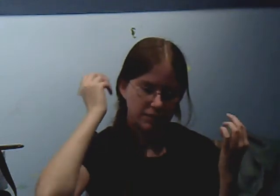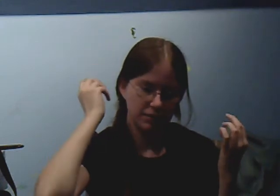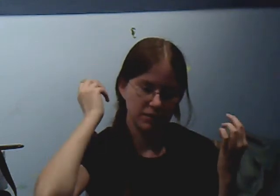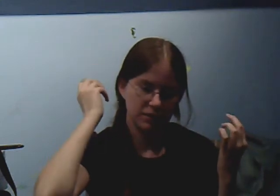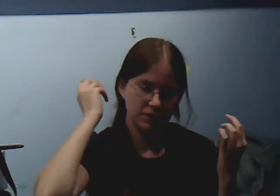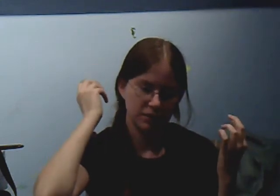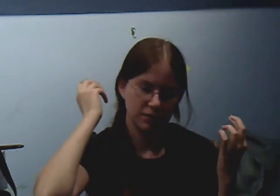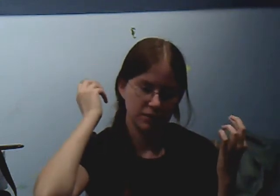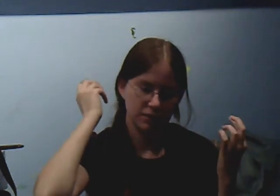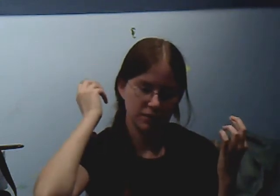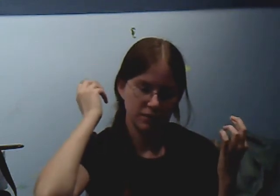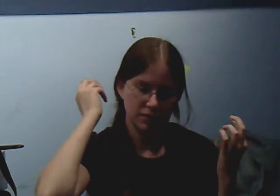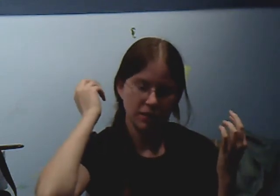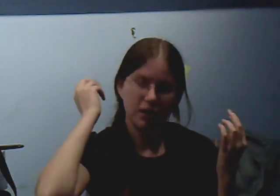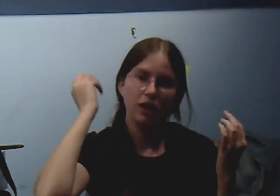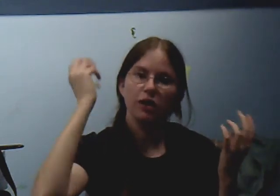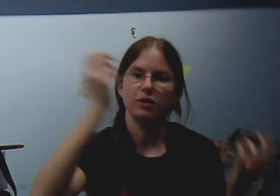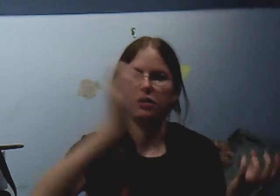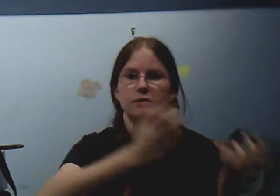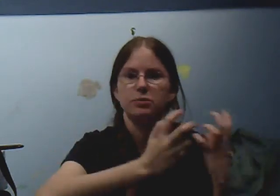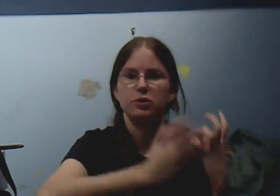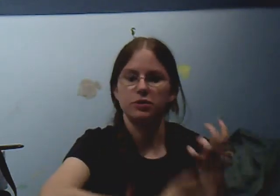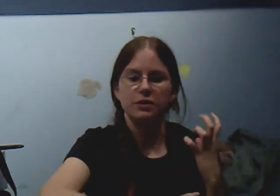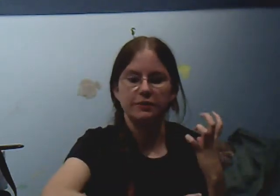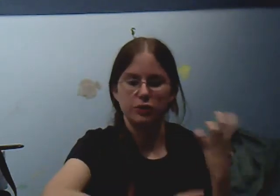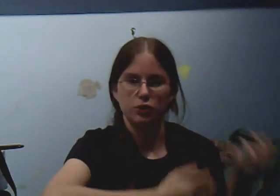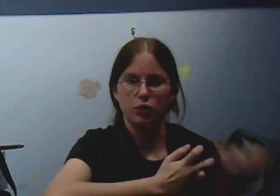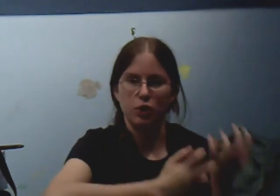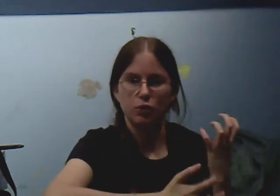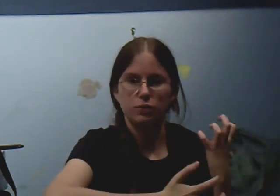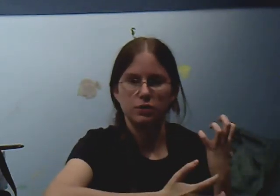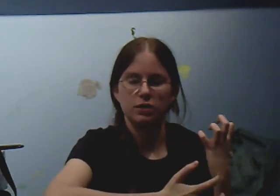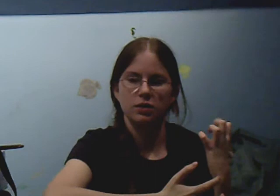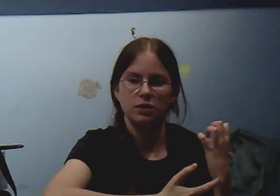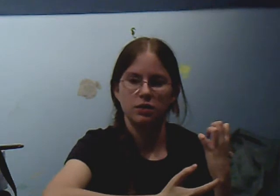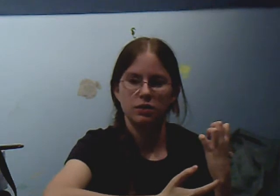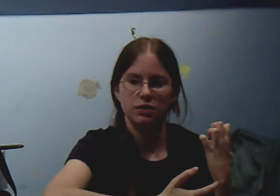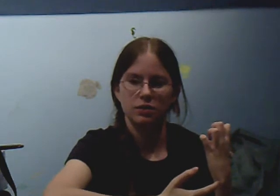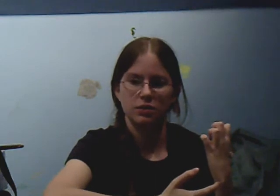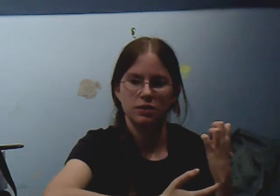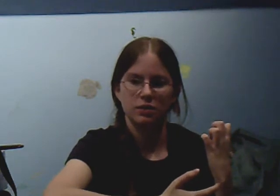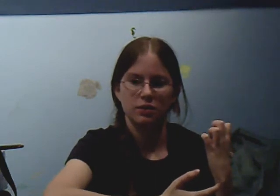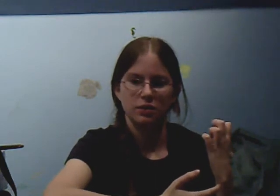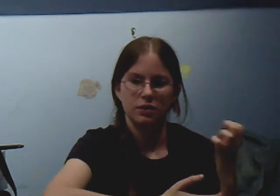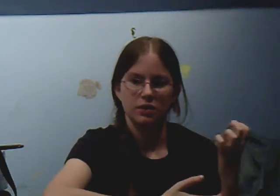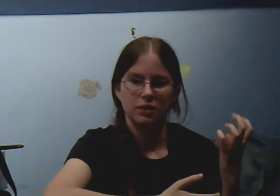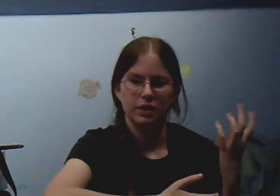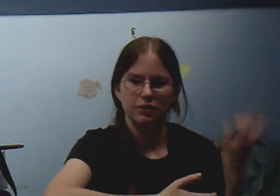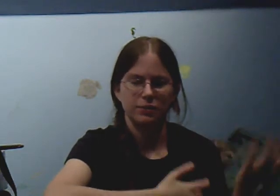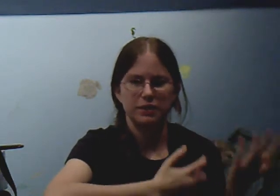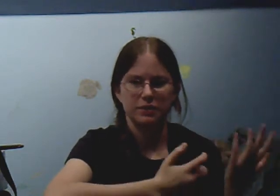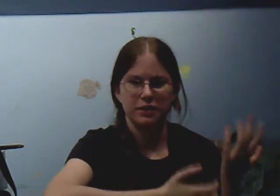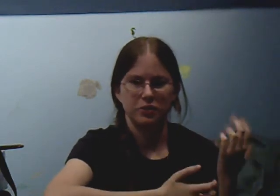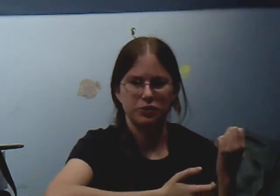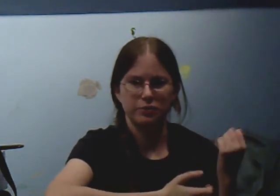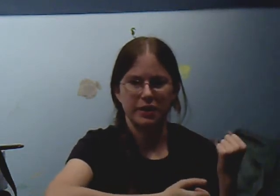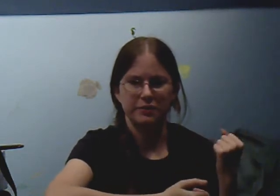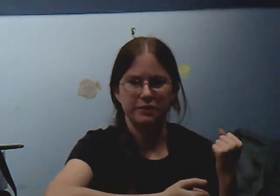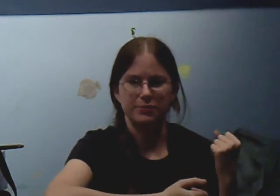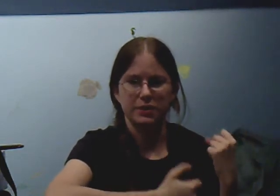along purely for her own, I don't want to say her own benefit,